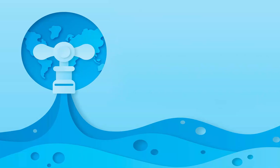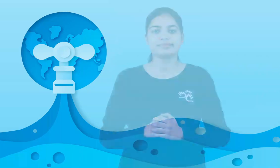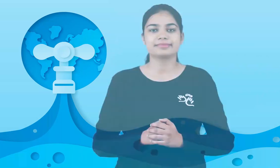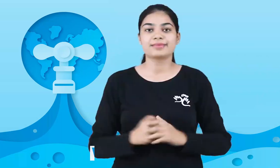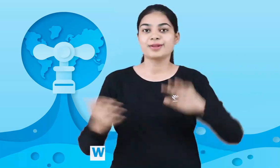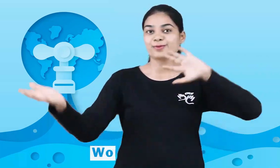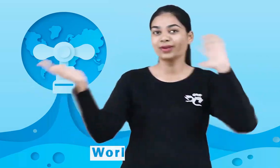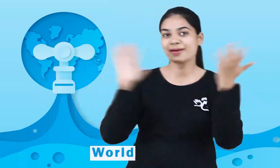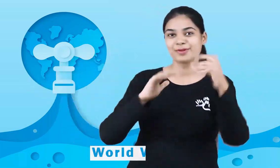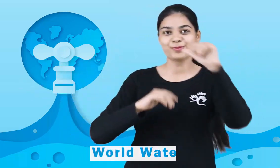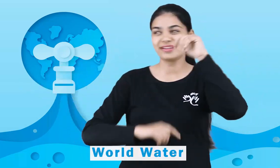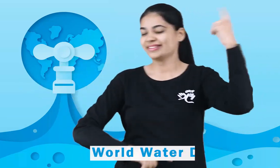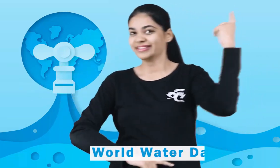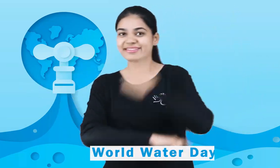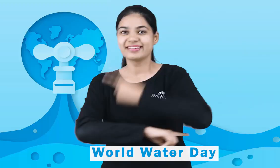When is World Water Day?